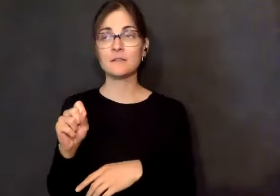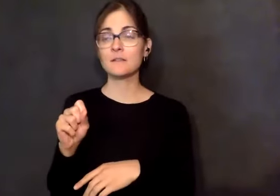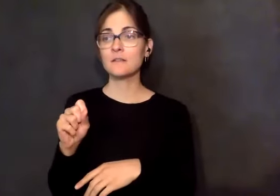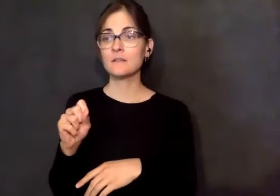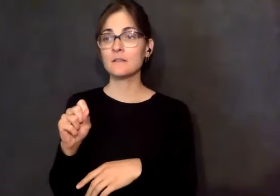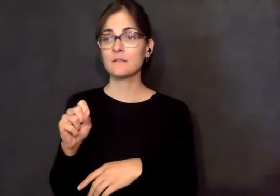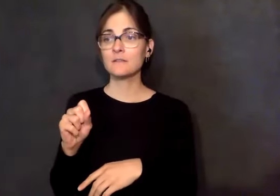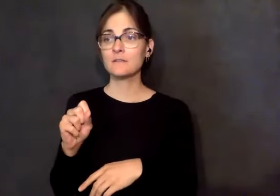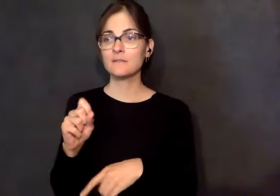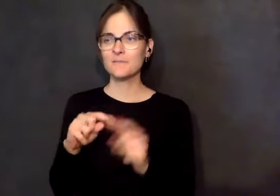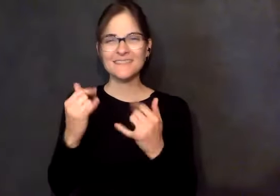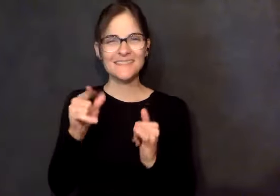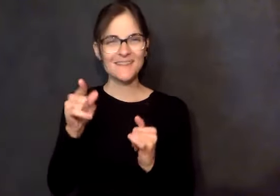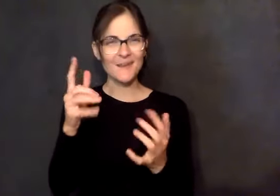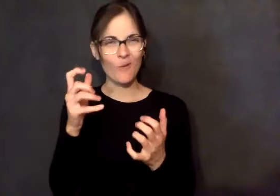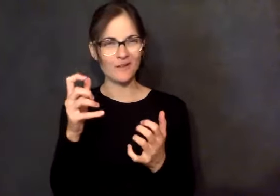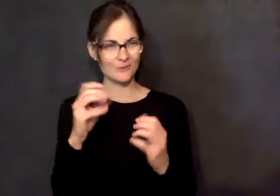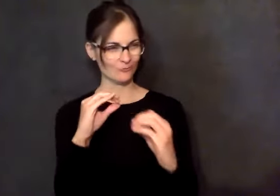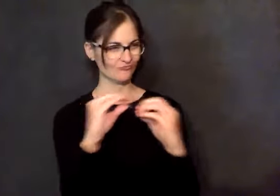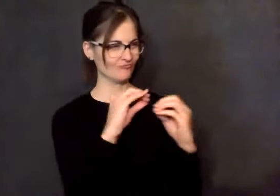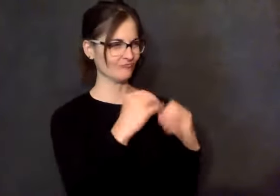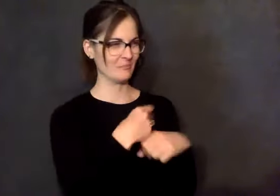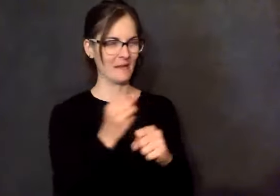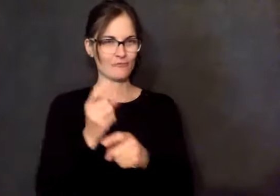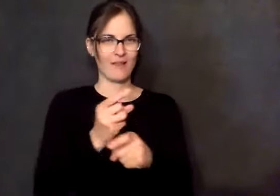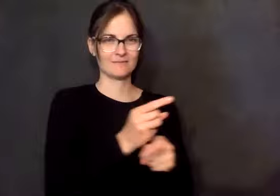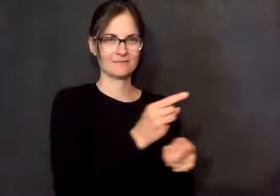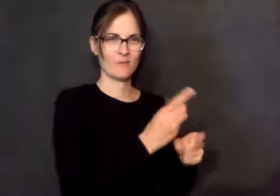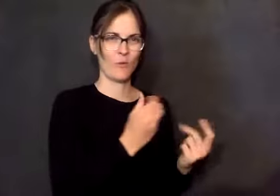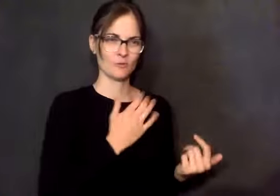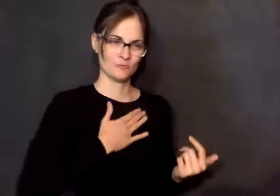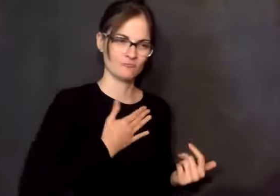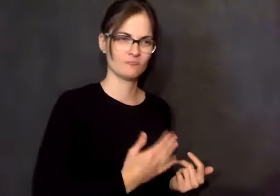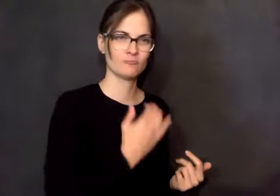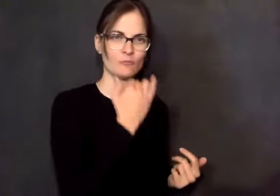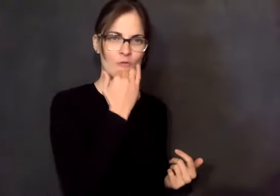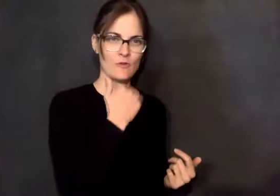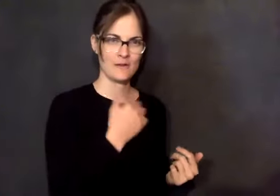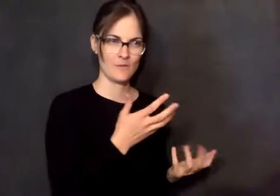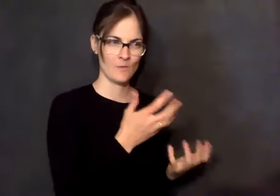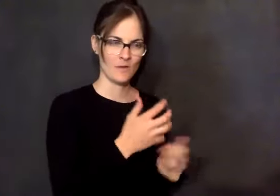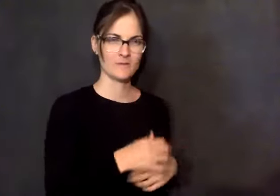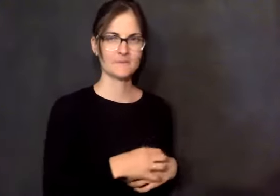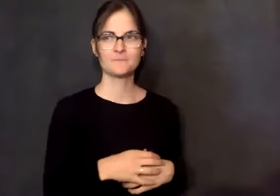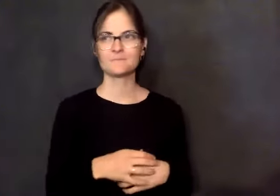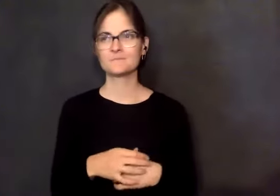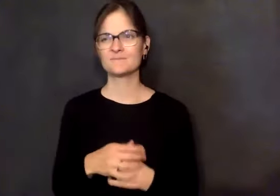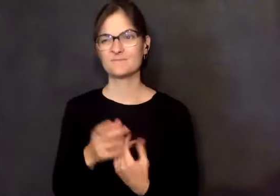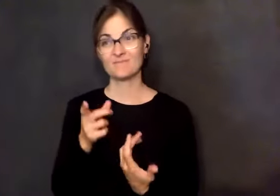And I was there with him the last 15 hours before he died, sitting with him. And I believe to this day that he knew